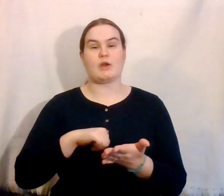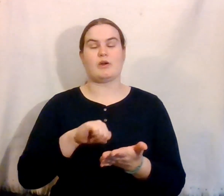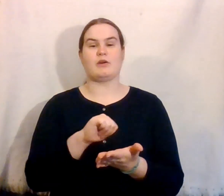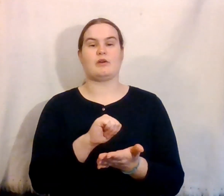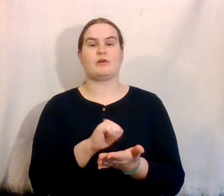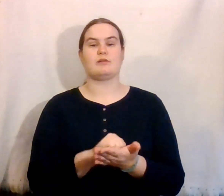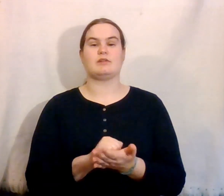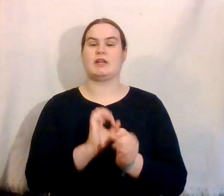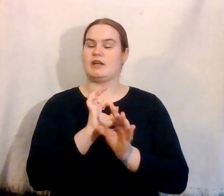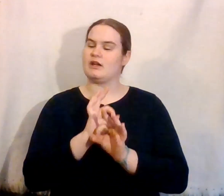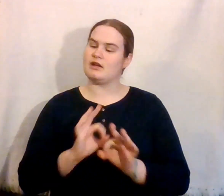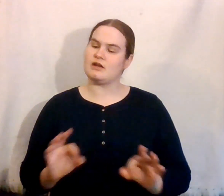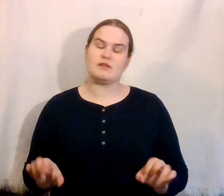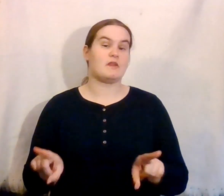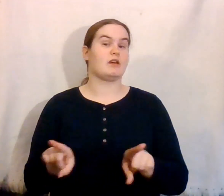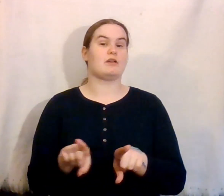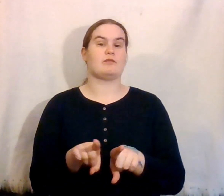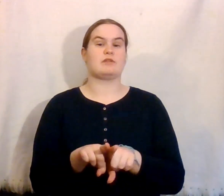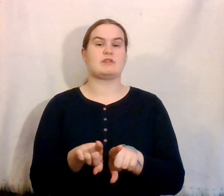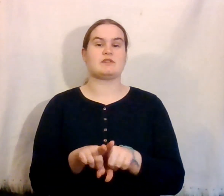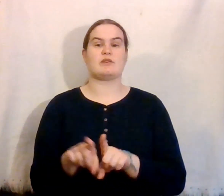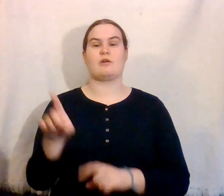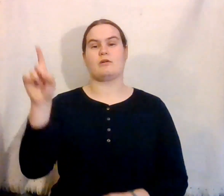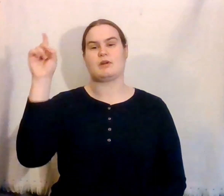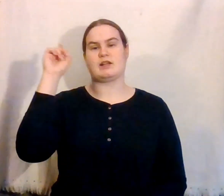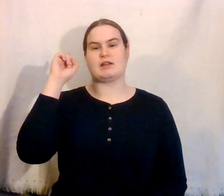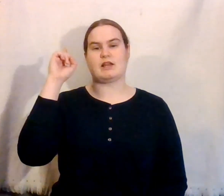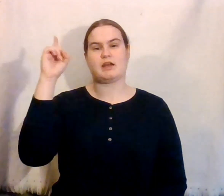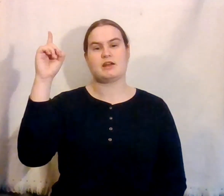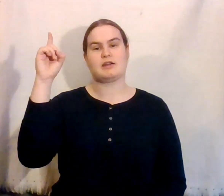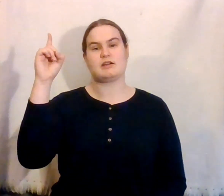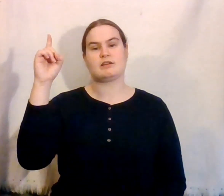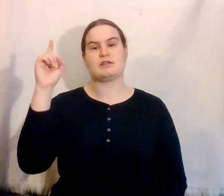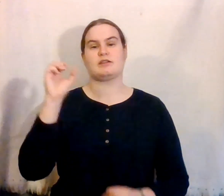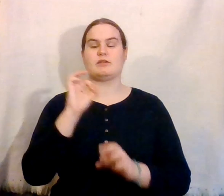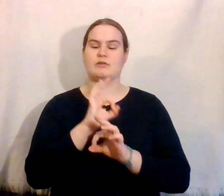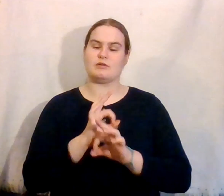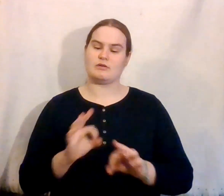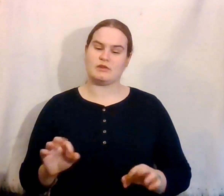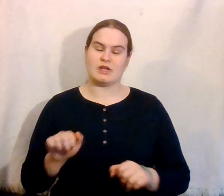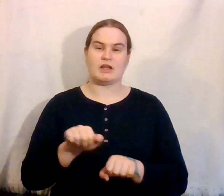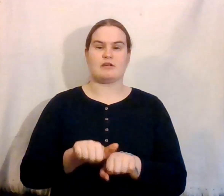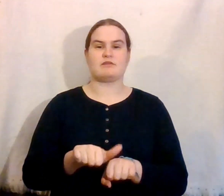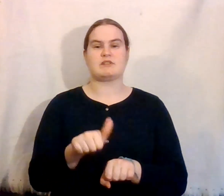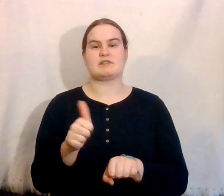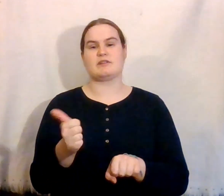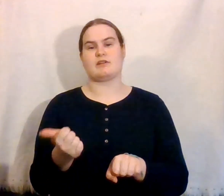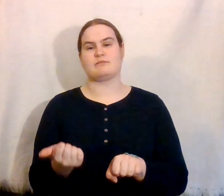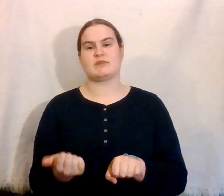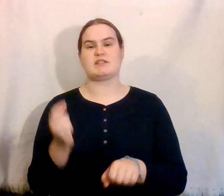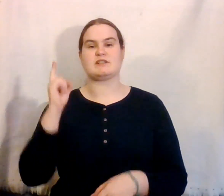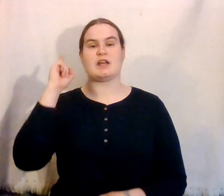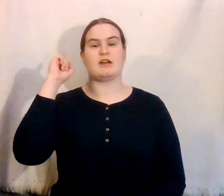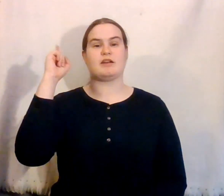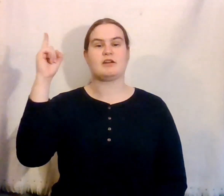Holy, there is no one like you There is none beside